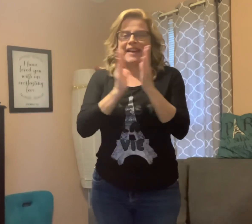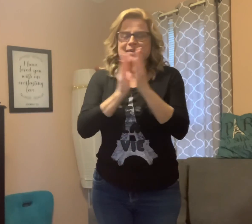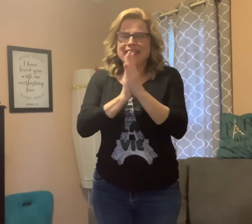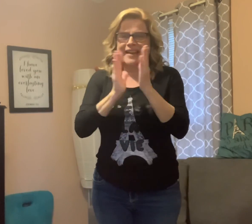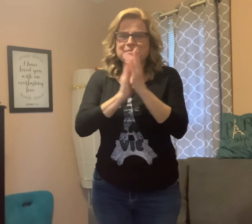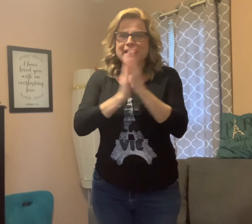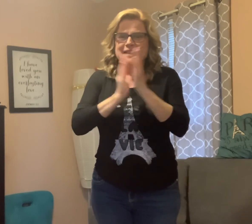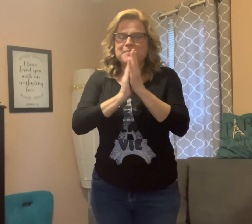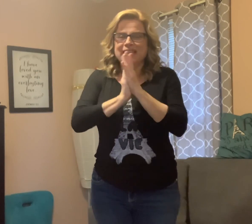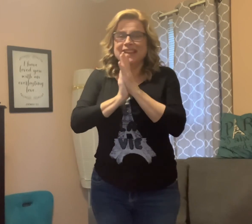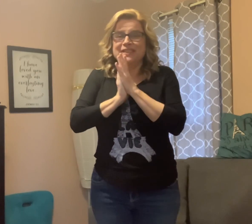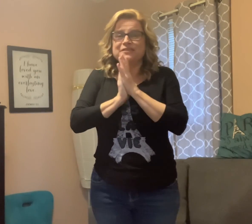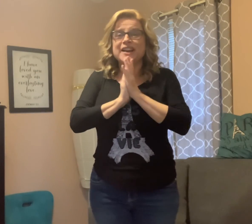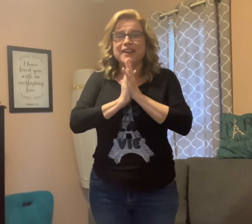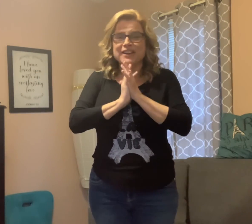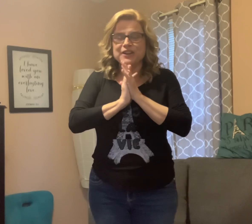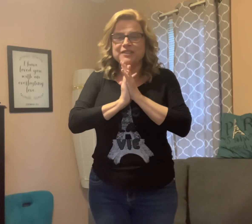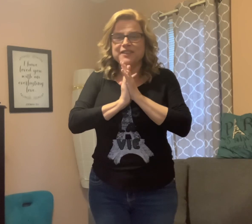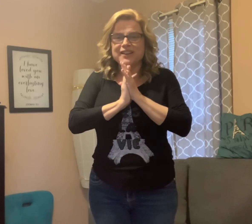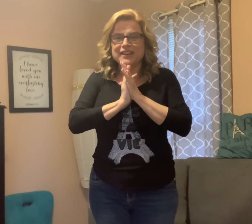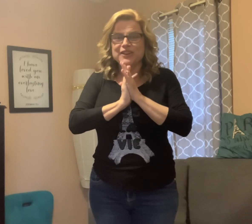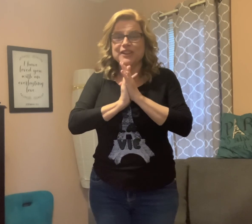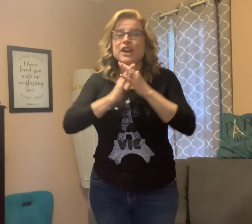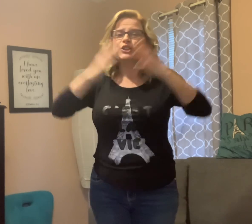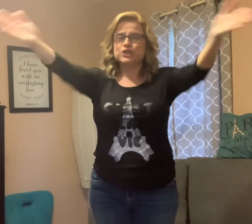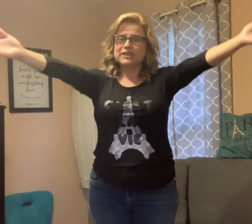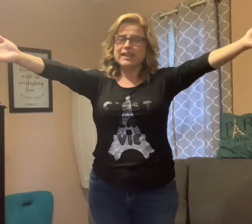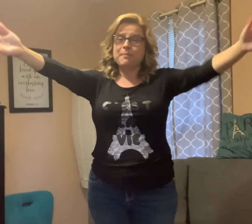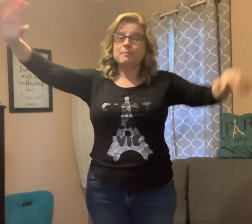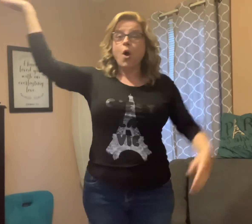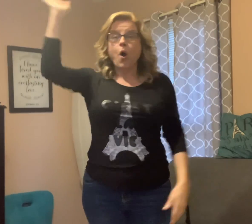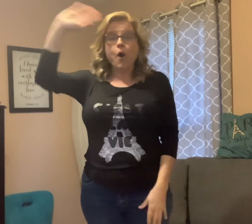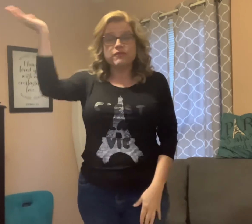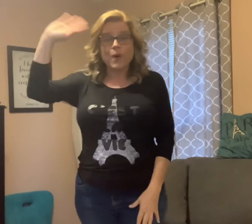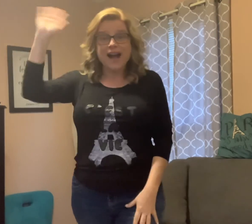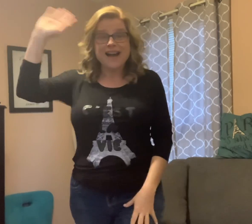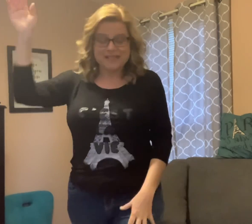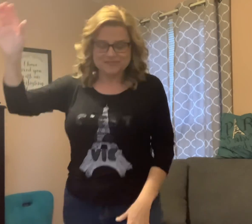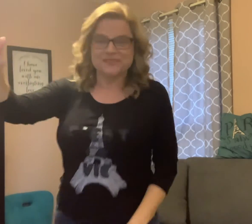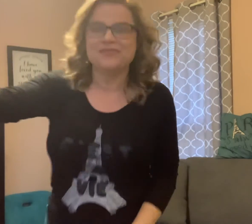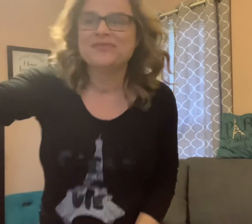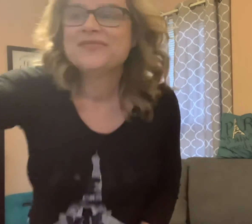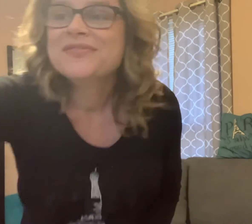bien, mes amis, very good, very good, je t'aime, au rei, Thank you.